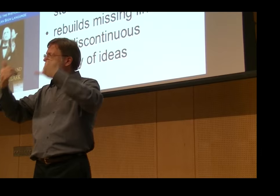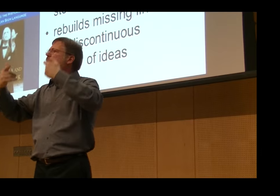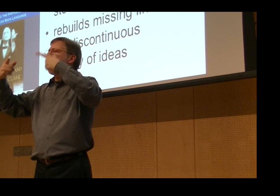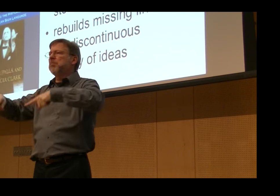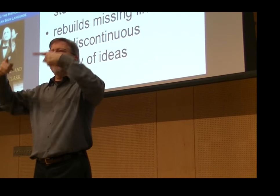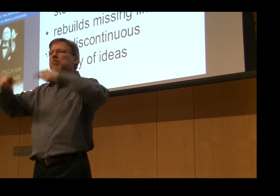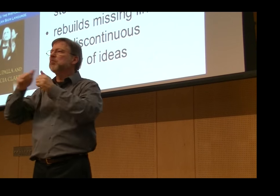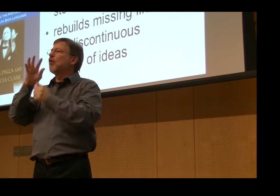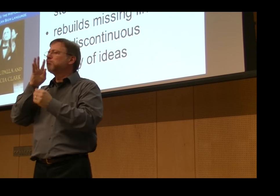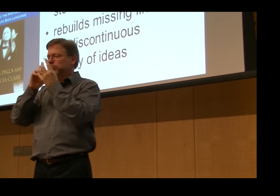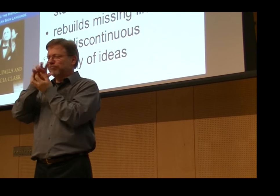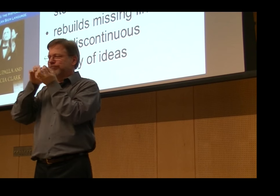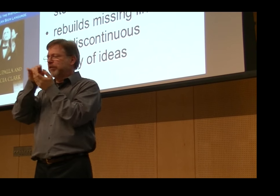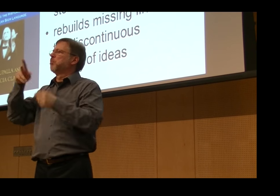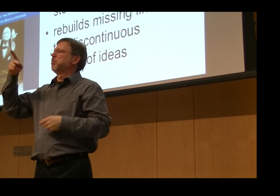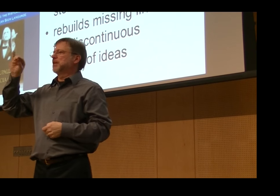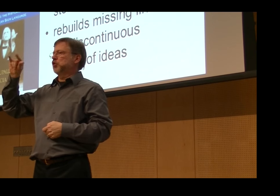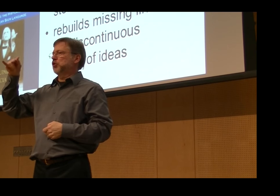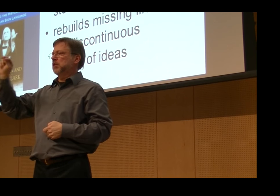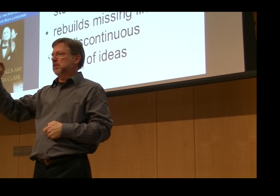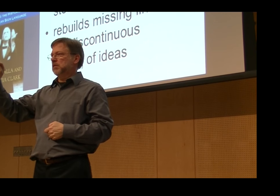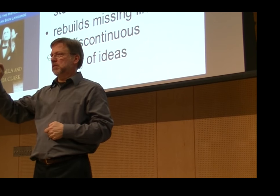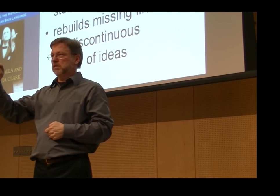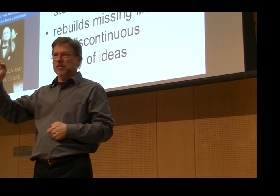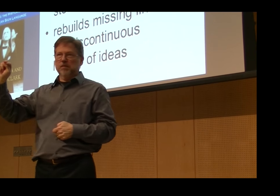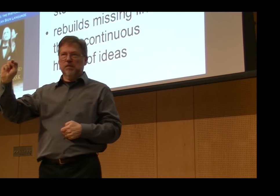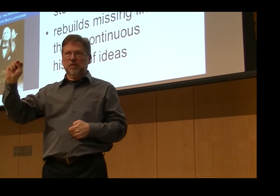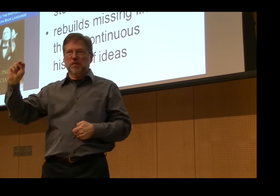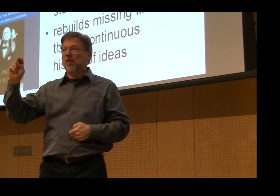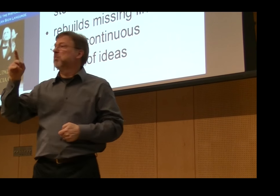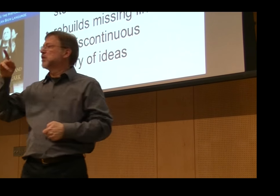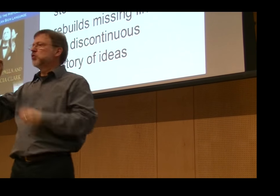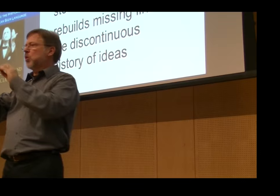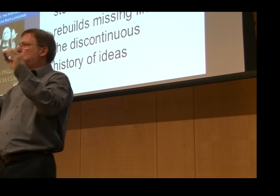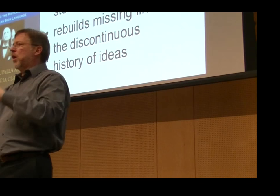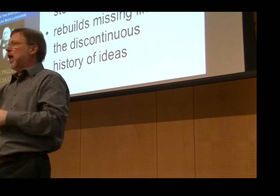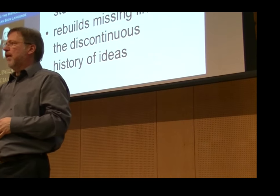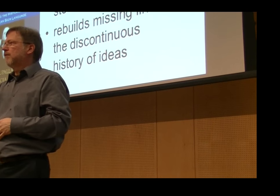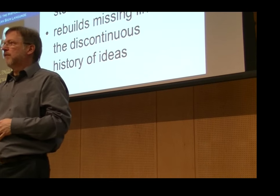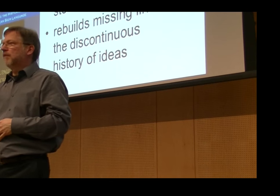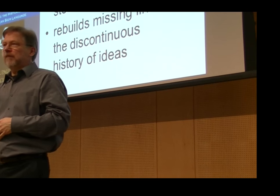language consistently and the first generation that learns from that group, if you will.